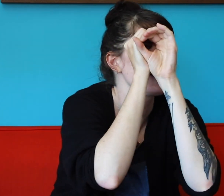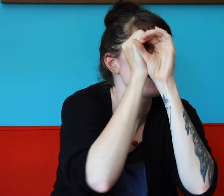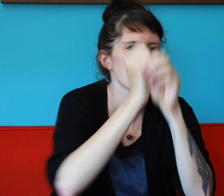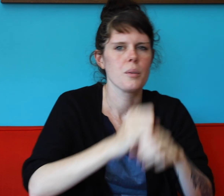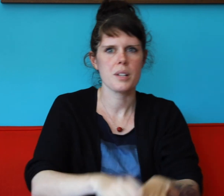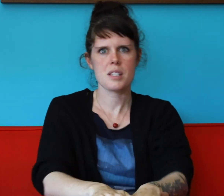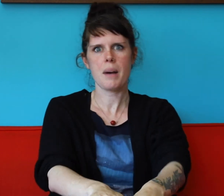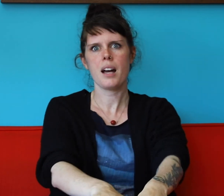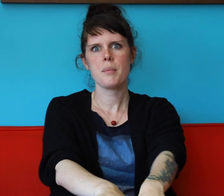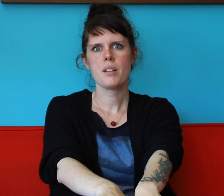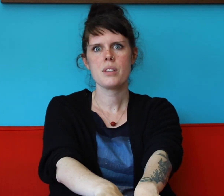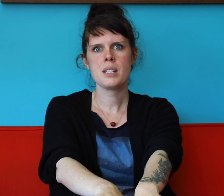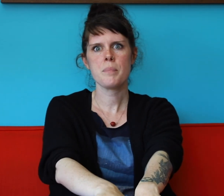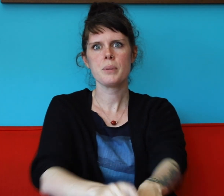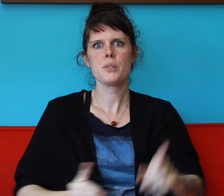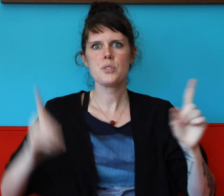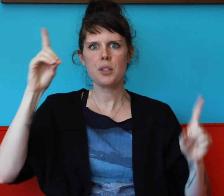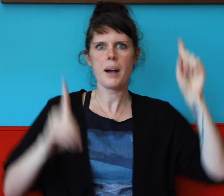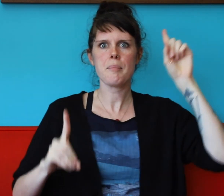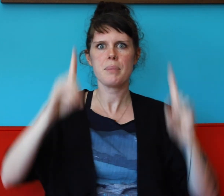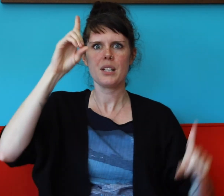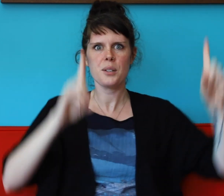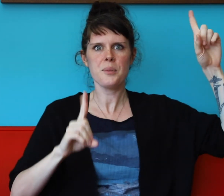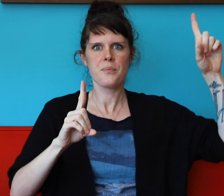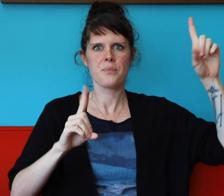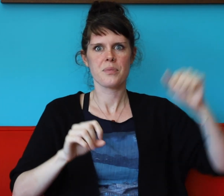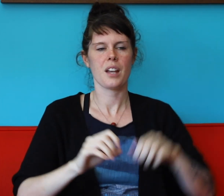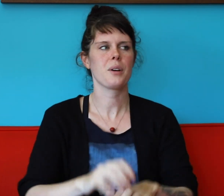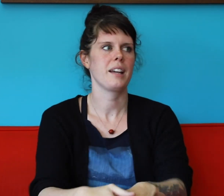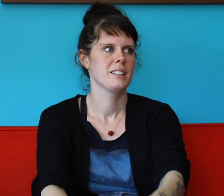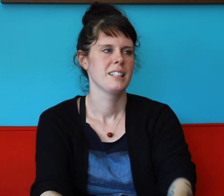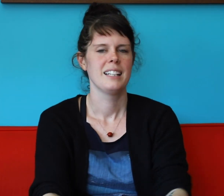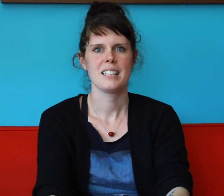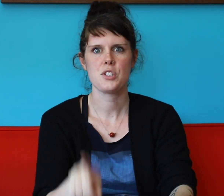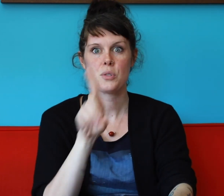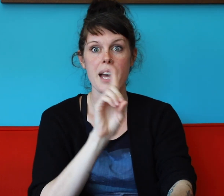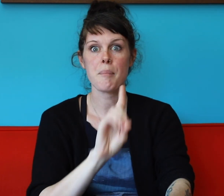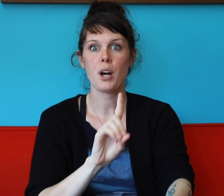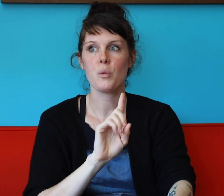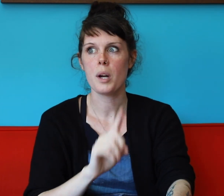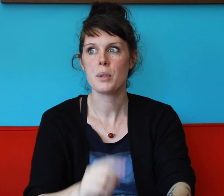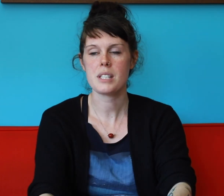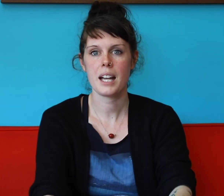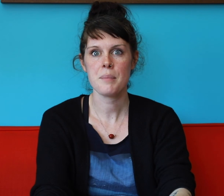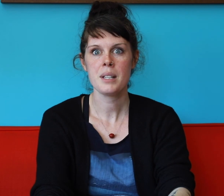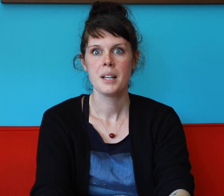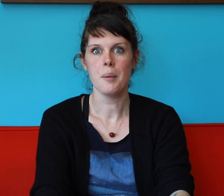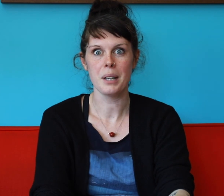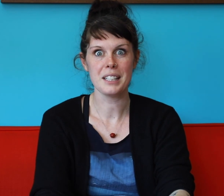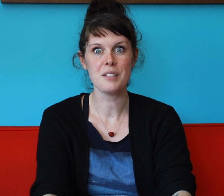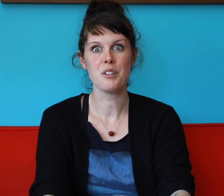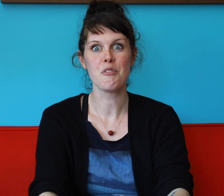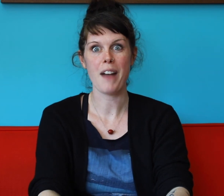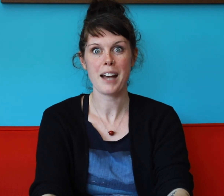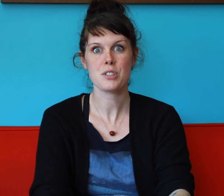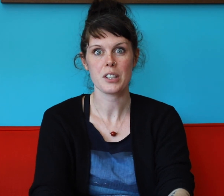was the bottom of the deep blue doo-wop-a-doo okay let's do that part one more time but even faster